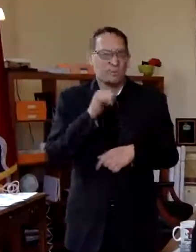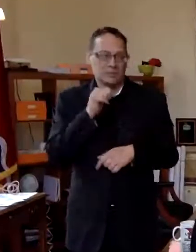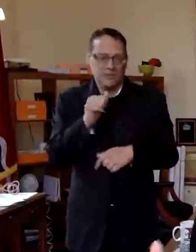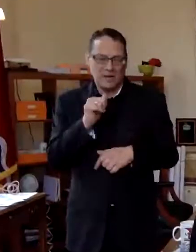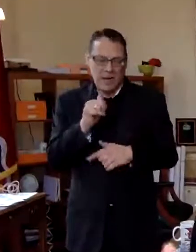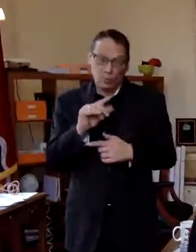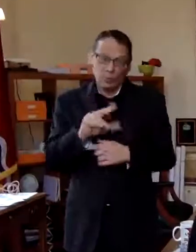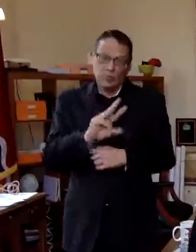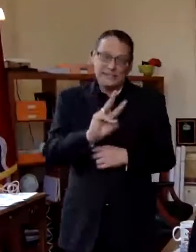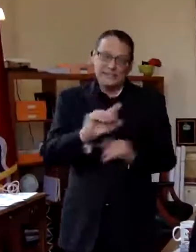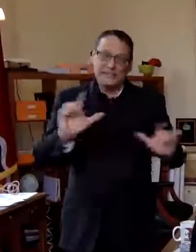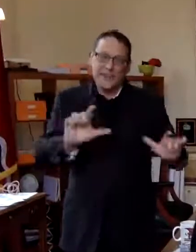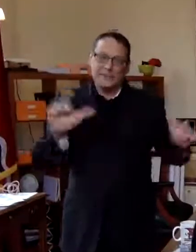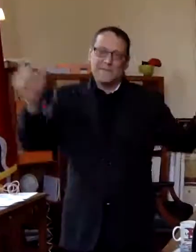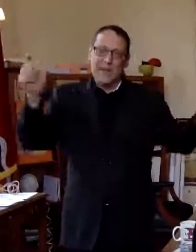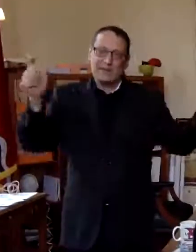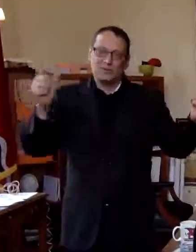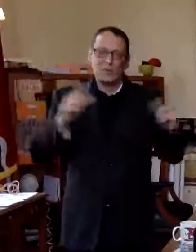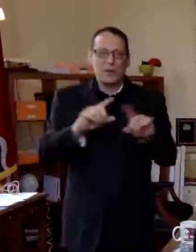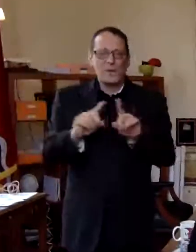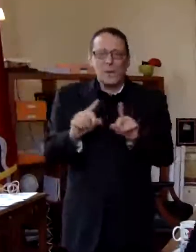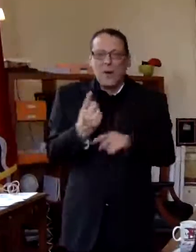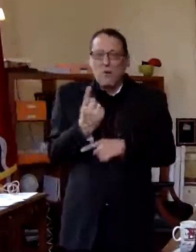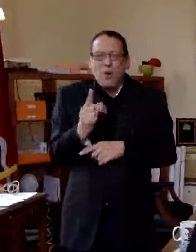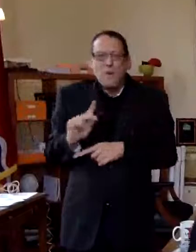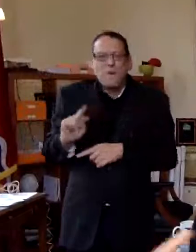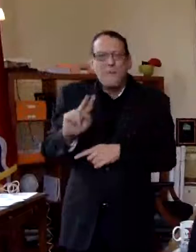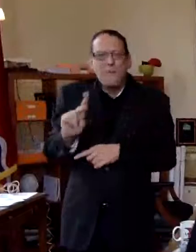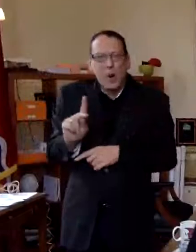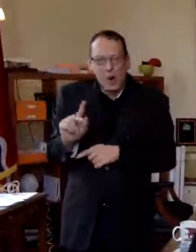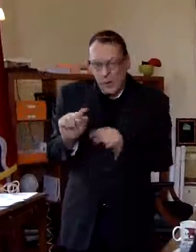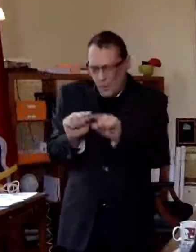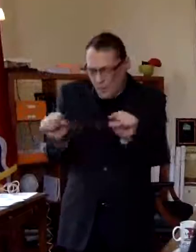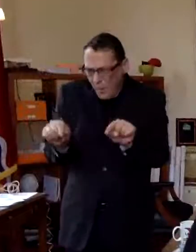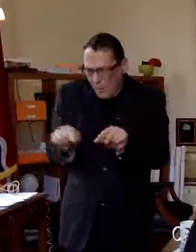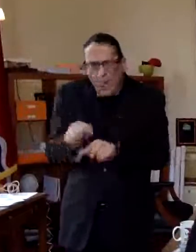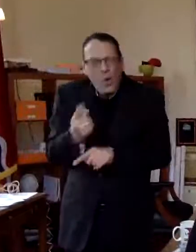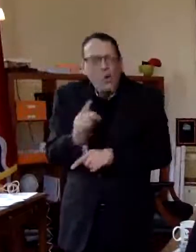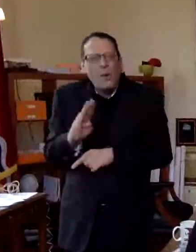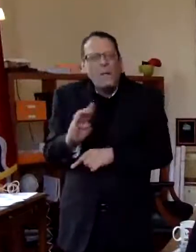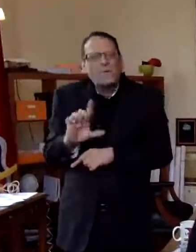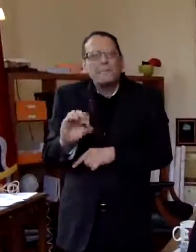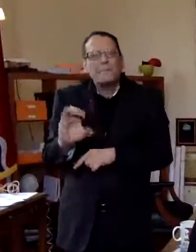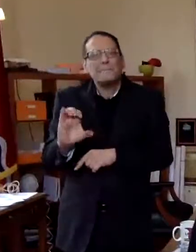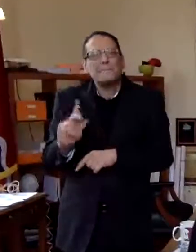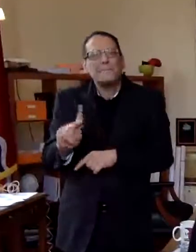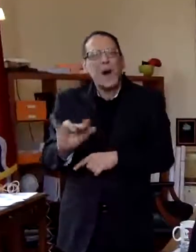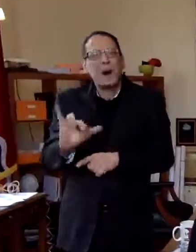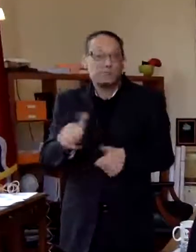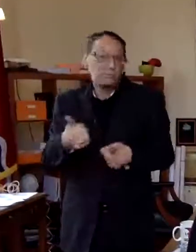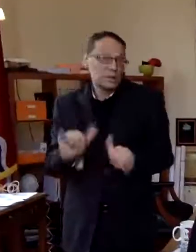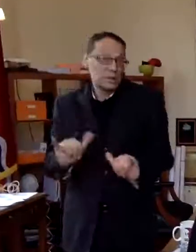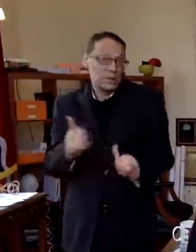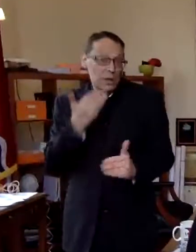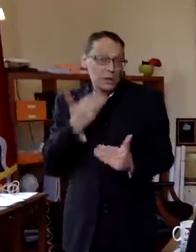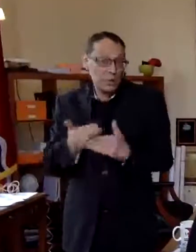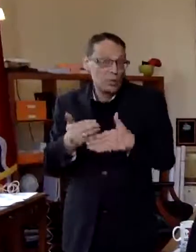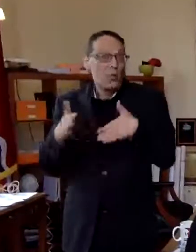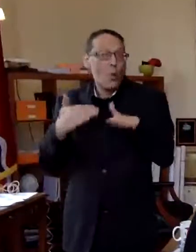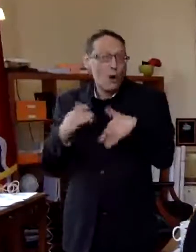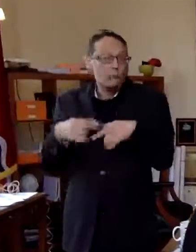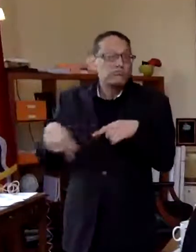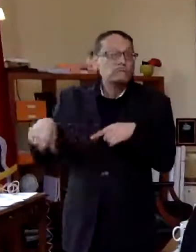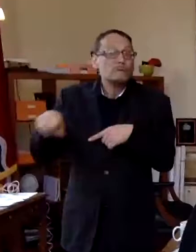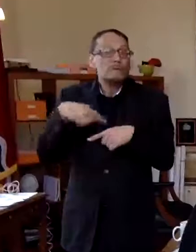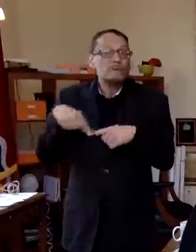parks but even a park that's a block or two blocks around is is still a good place for you to walk get outside get some exercise